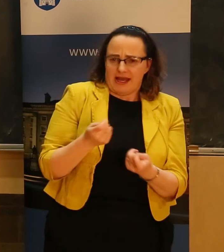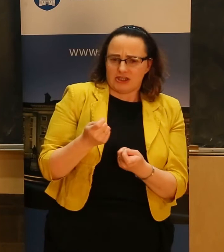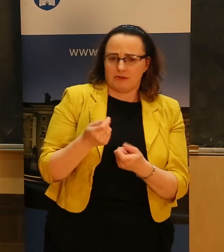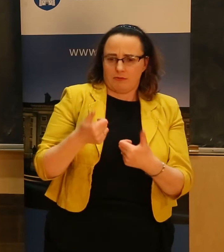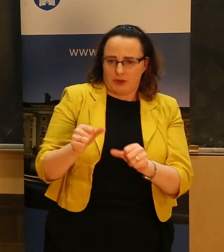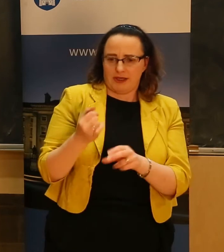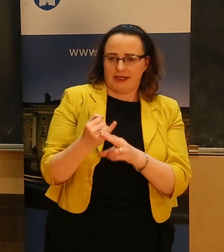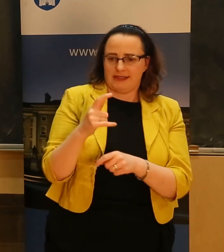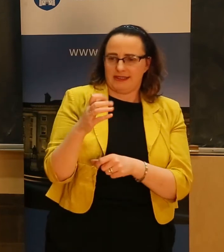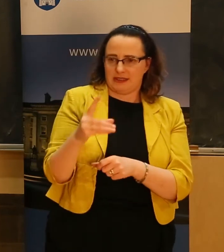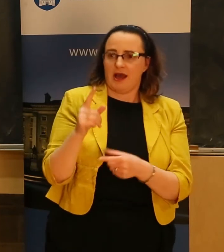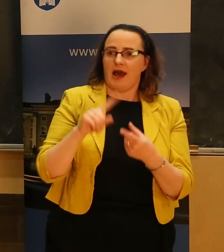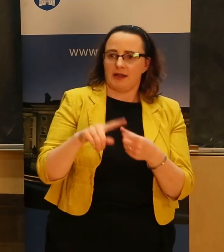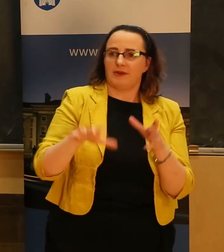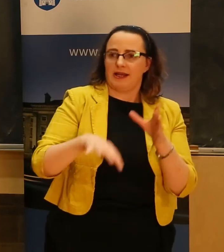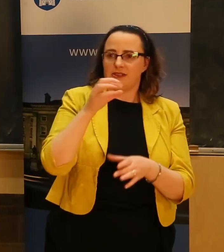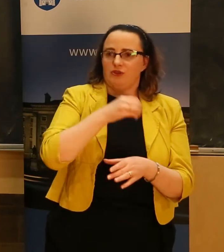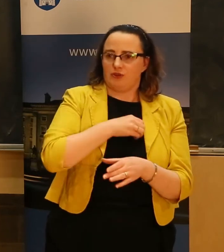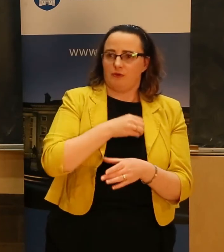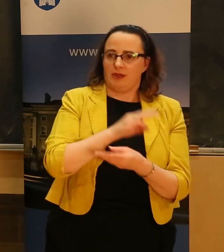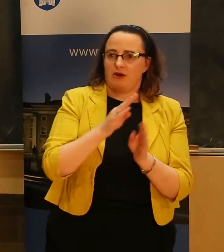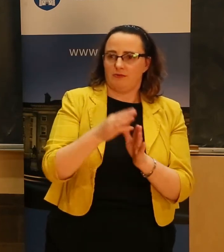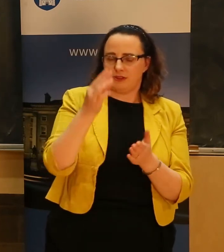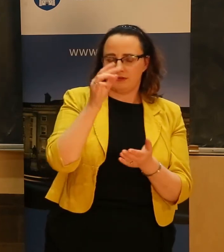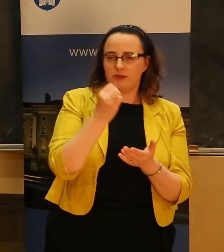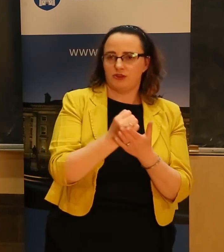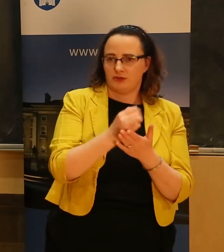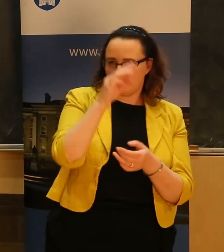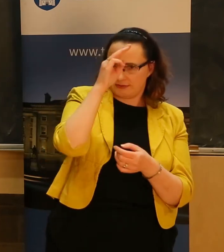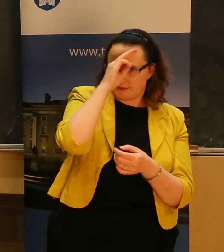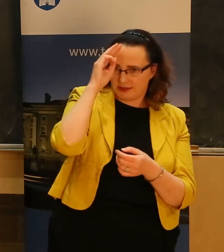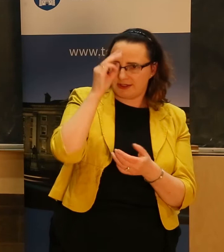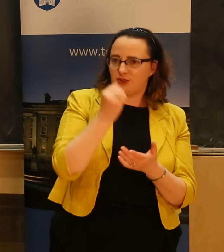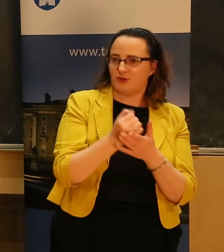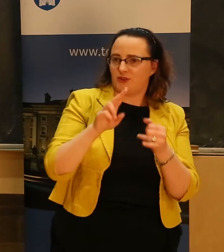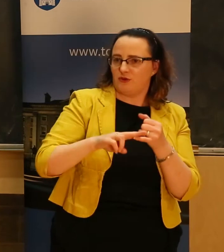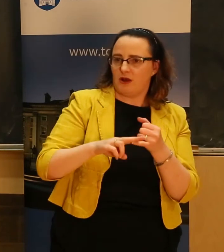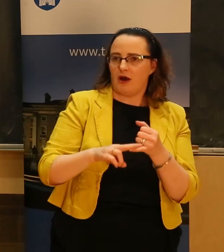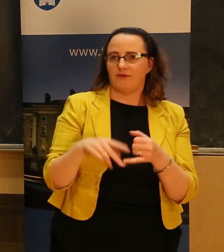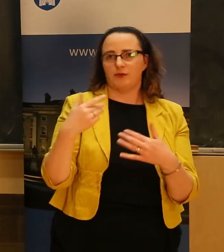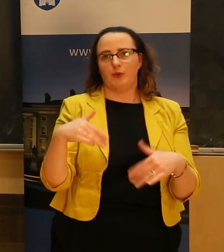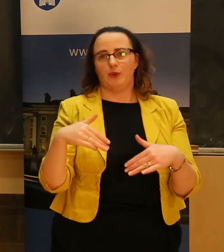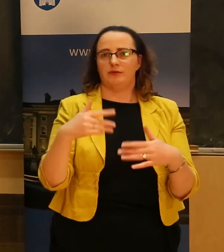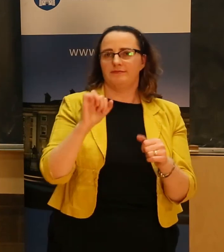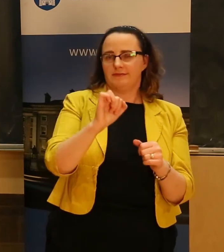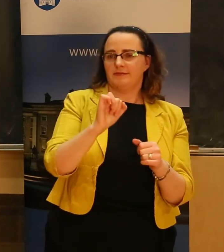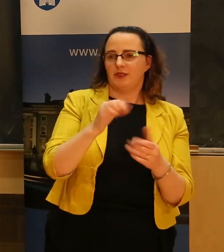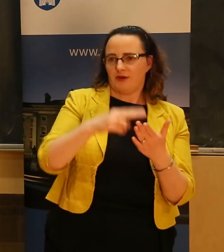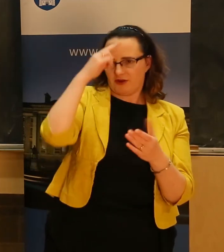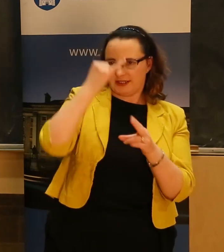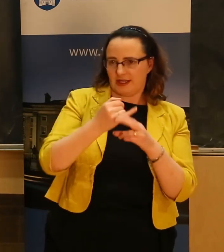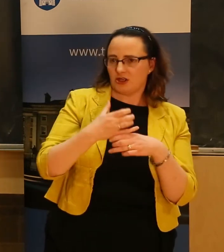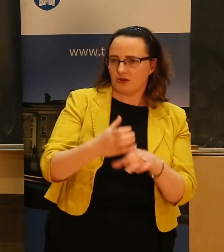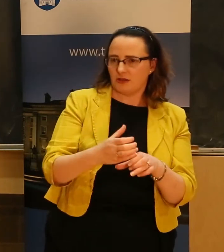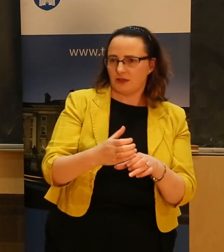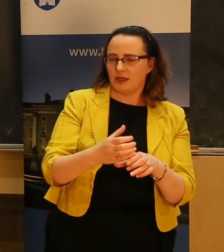get into Trinity, but be elected to the Students' Union of the most prestigious university in the country. Now imagine what